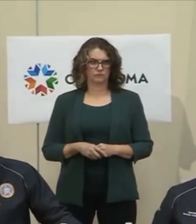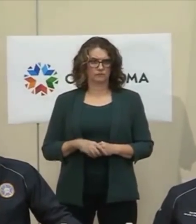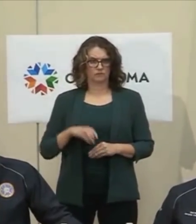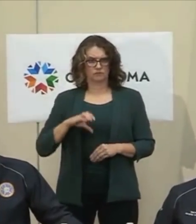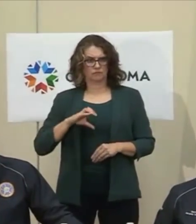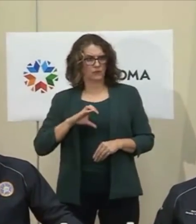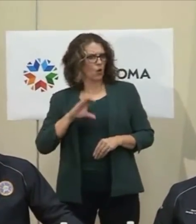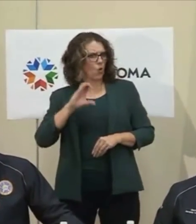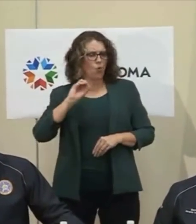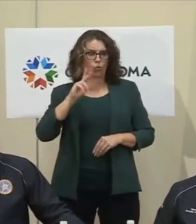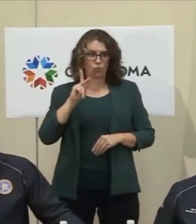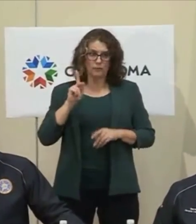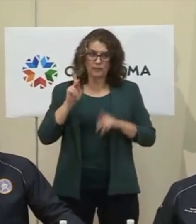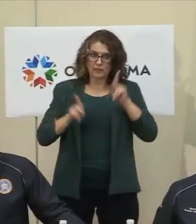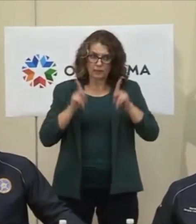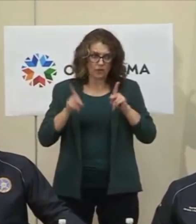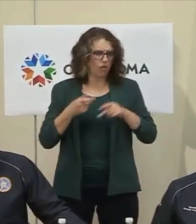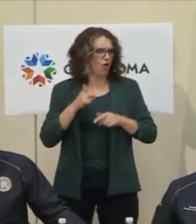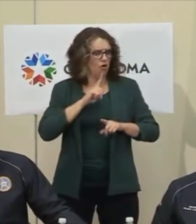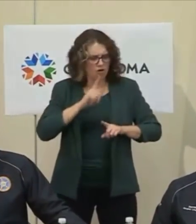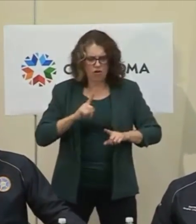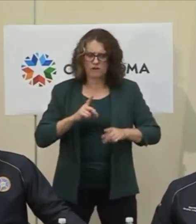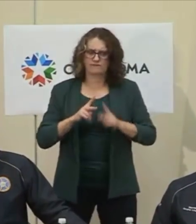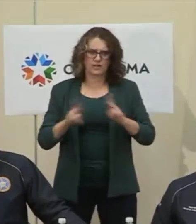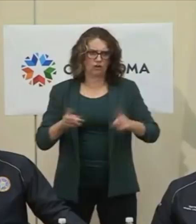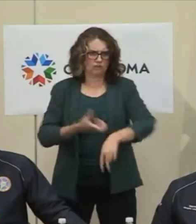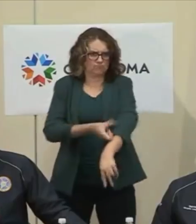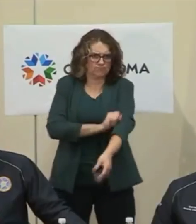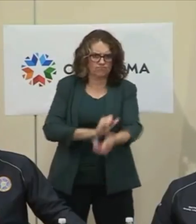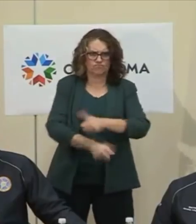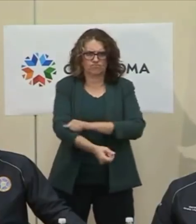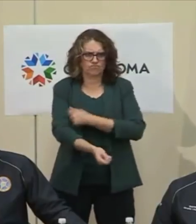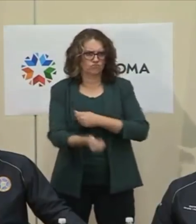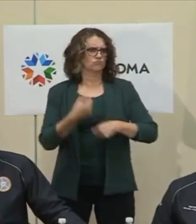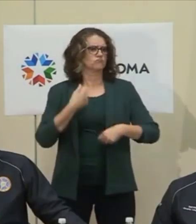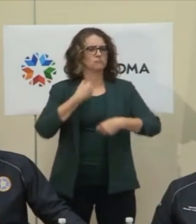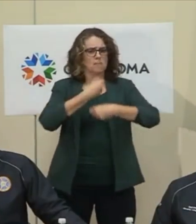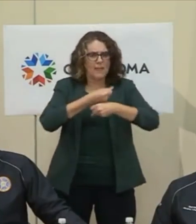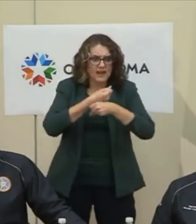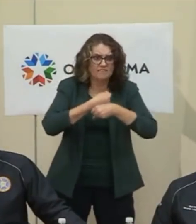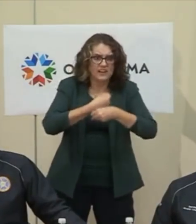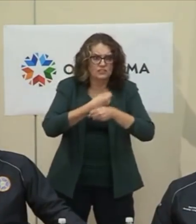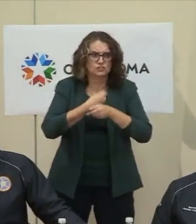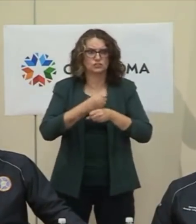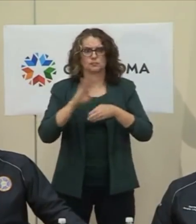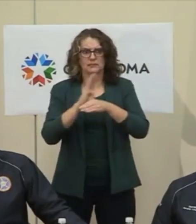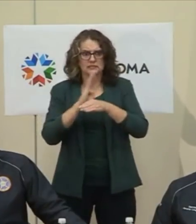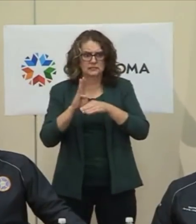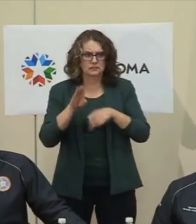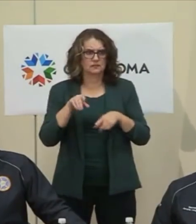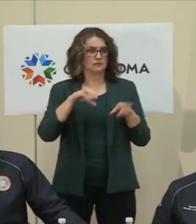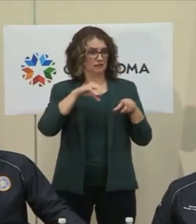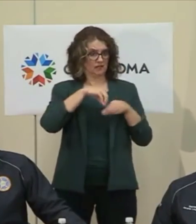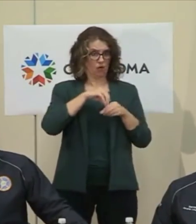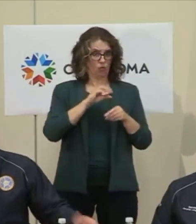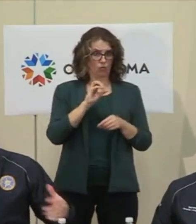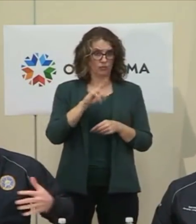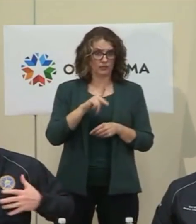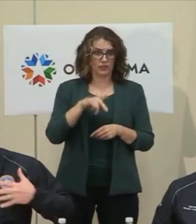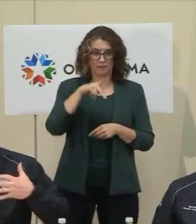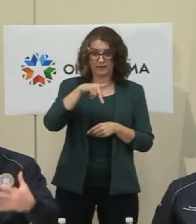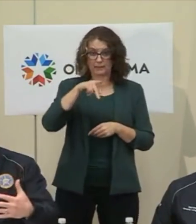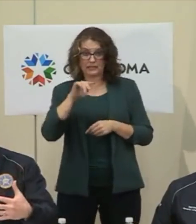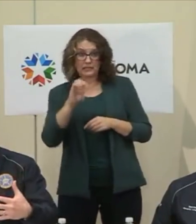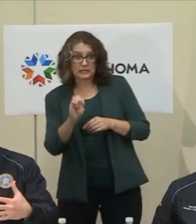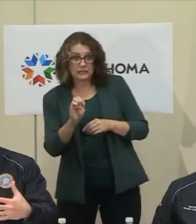this is a request for manufacturers, for business owners in Oklahoma. The PPE, we